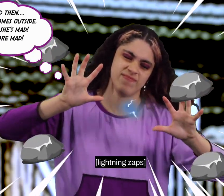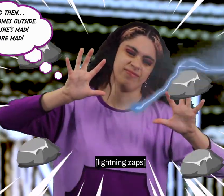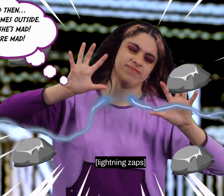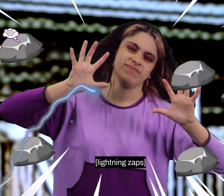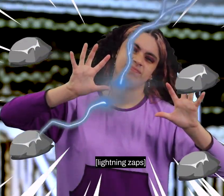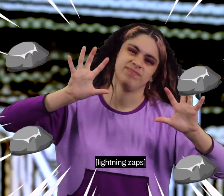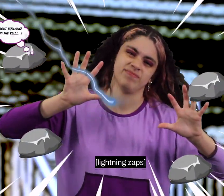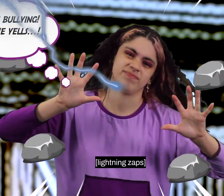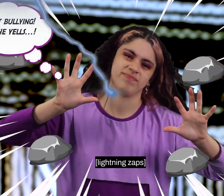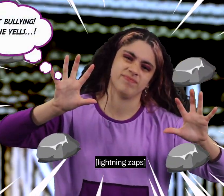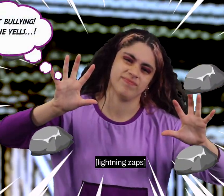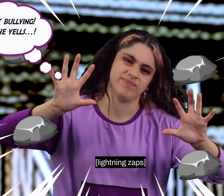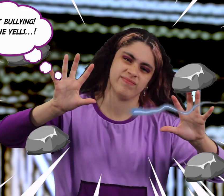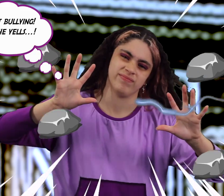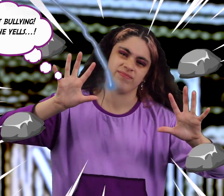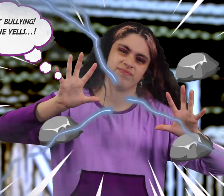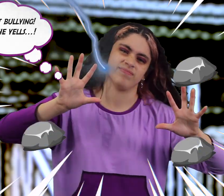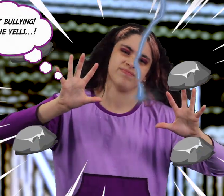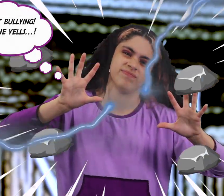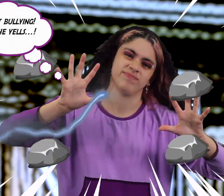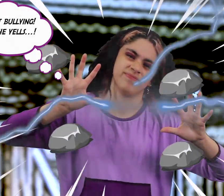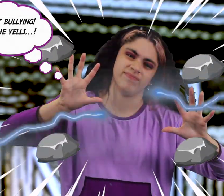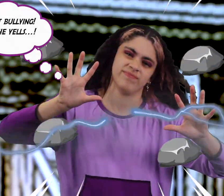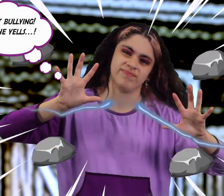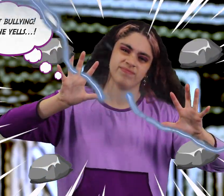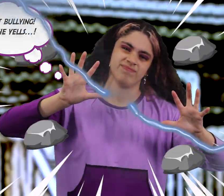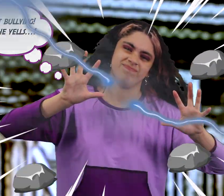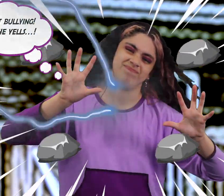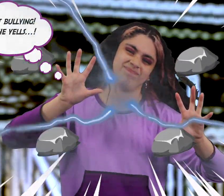about bullying and she yells